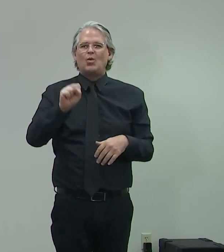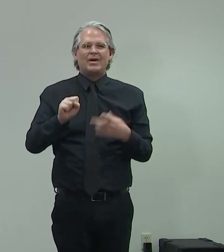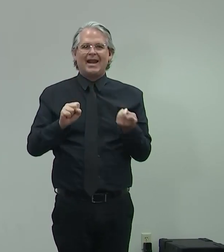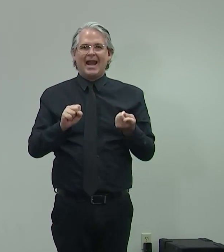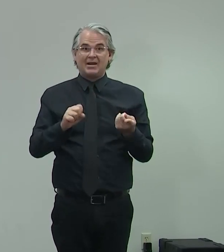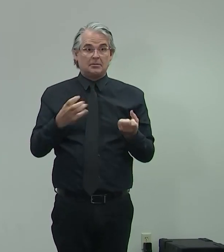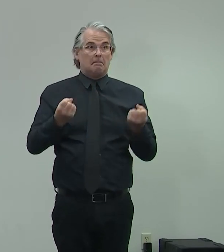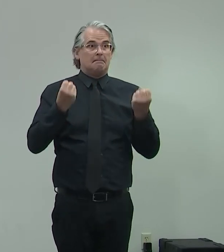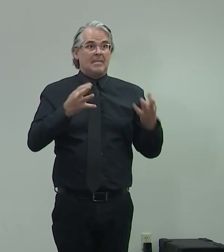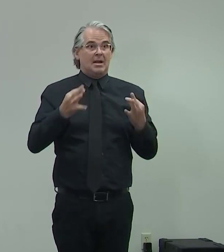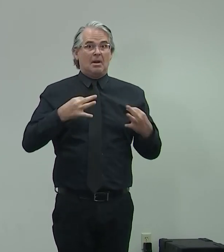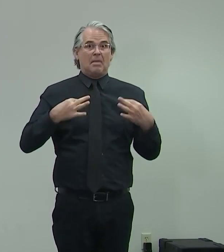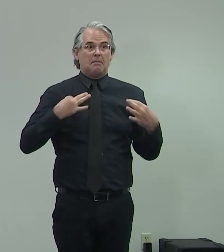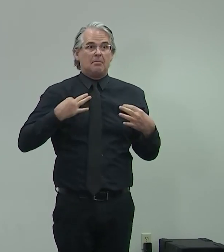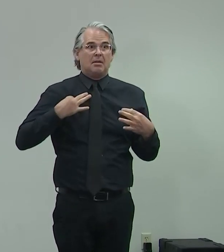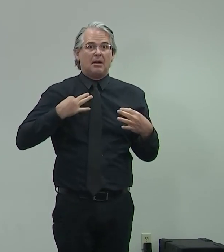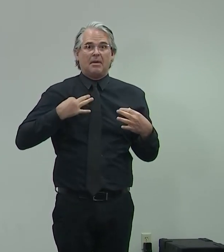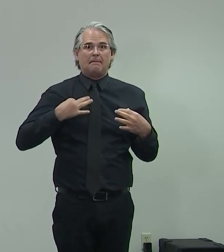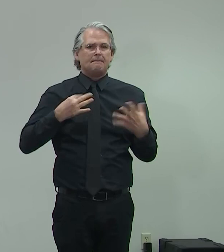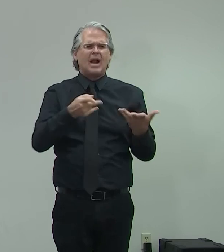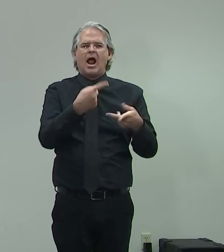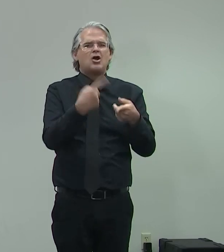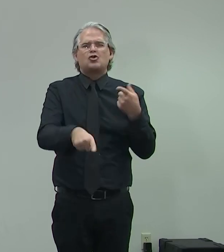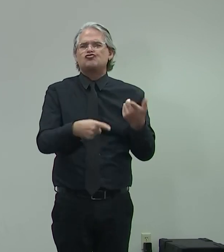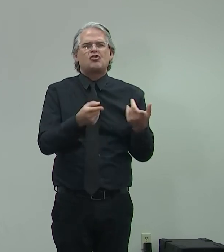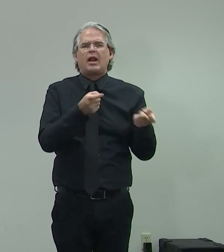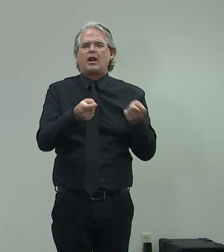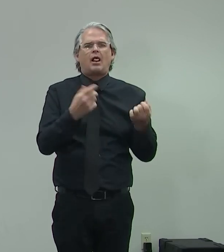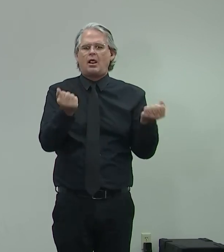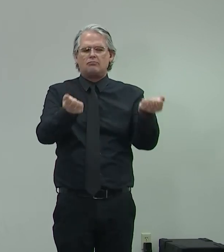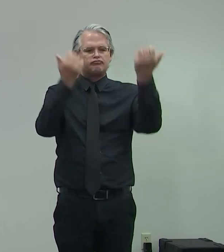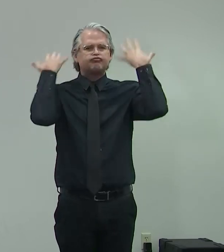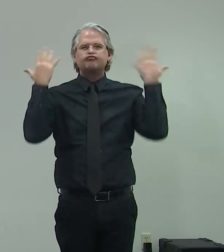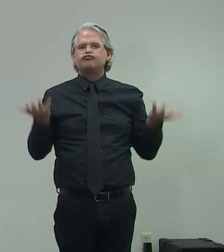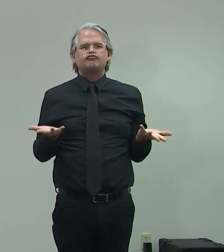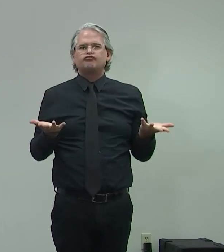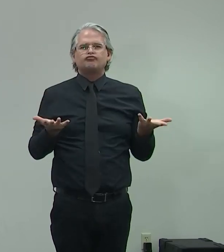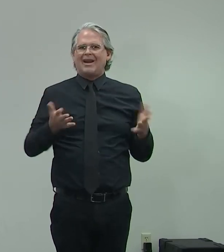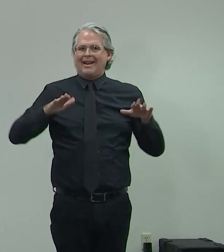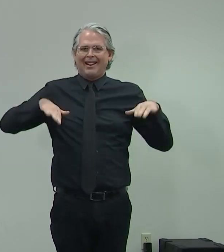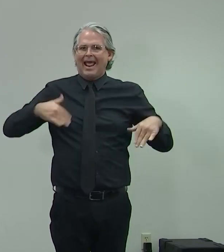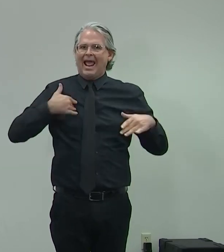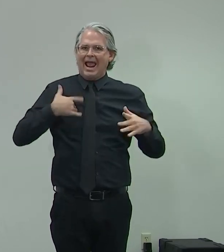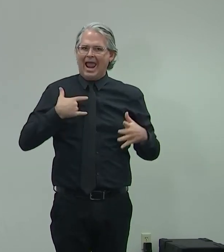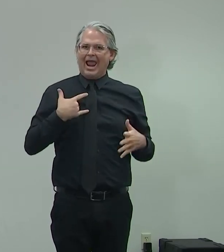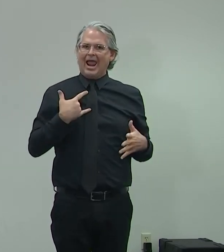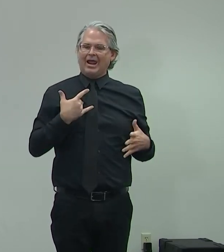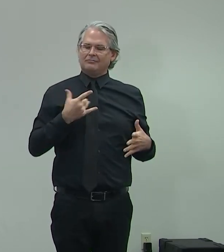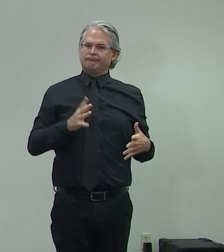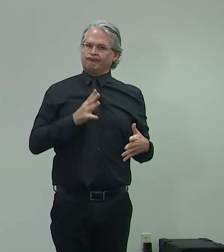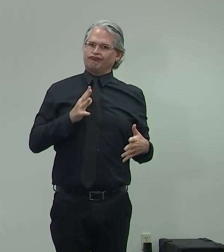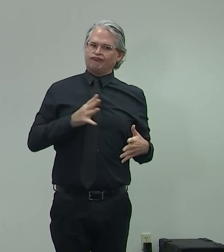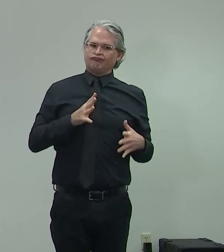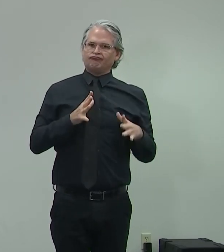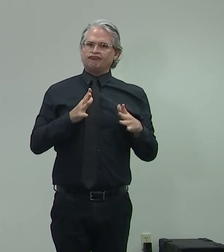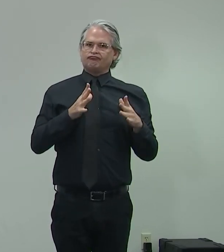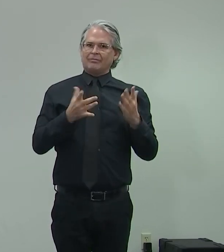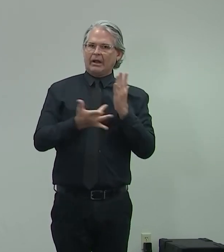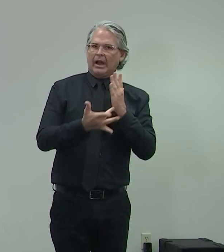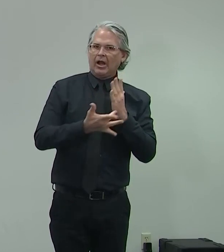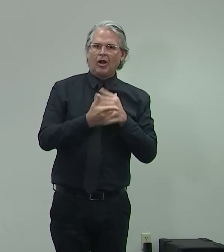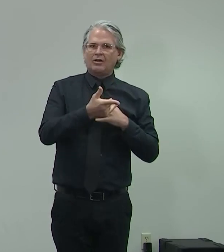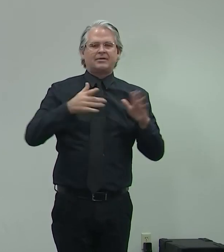or never were set up with the most updated technological advances. That's an area that the past,